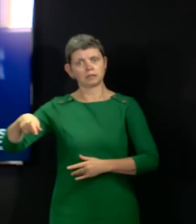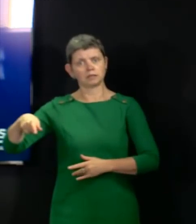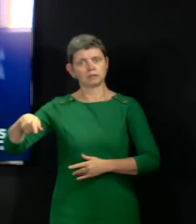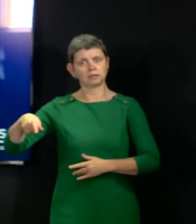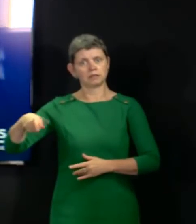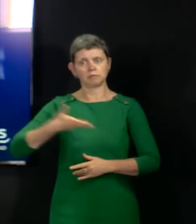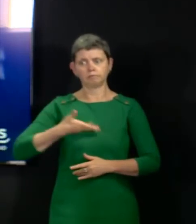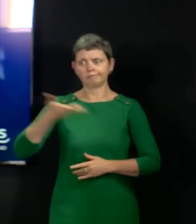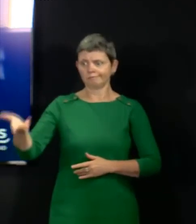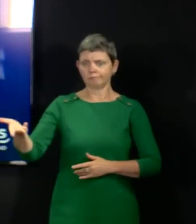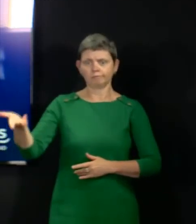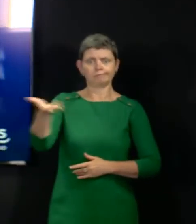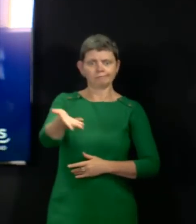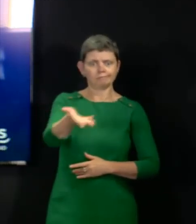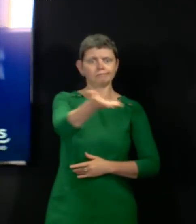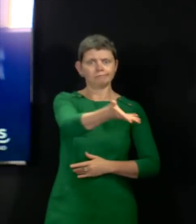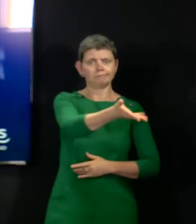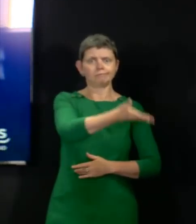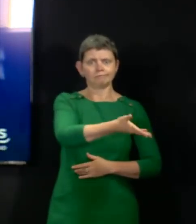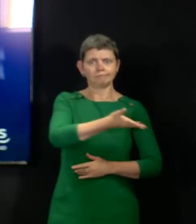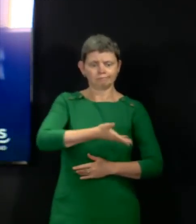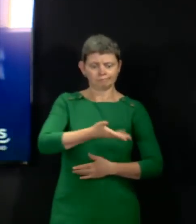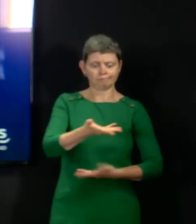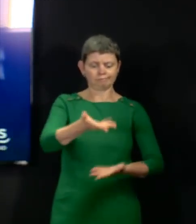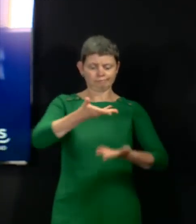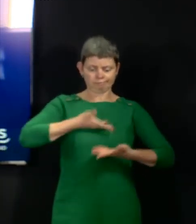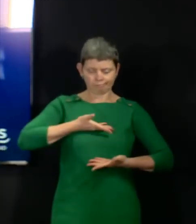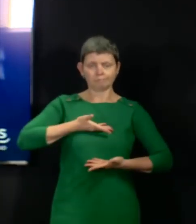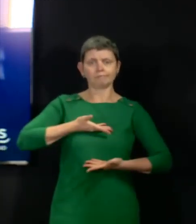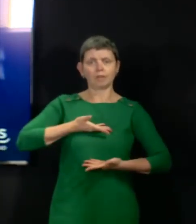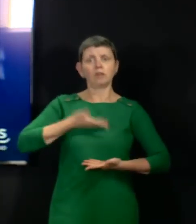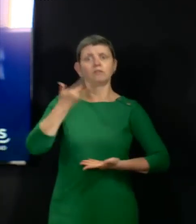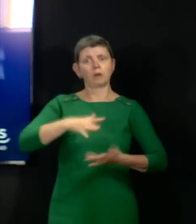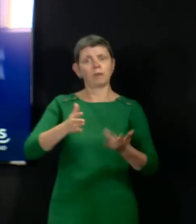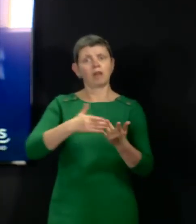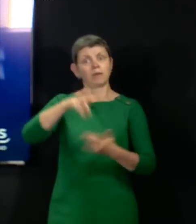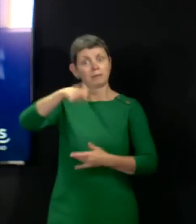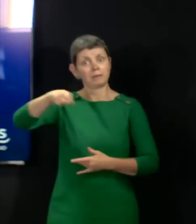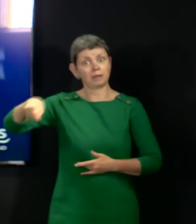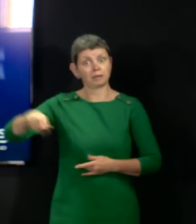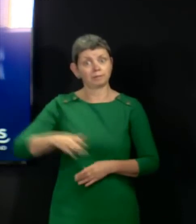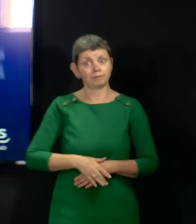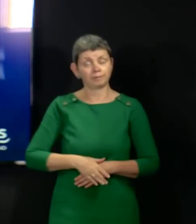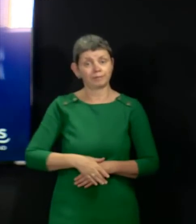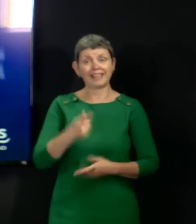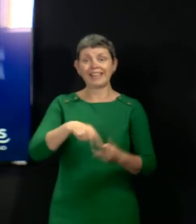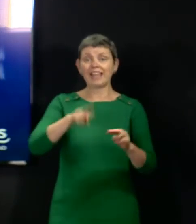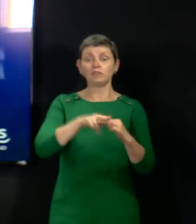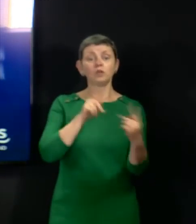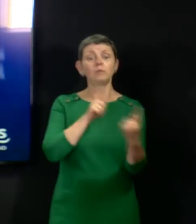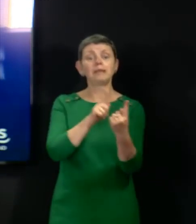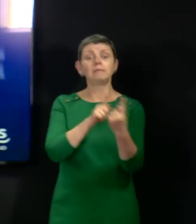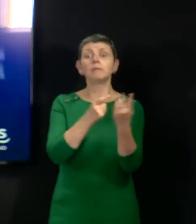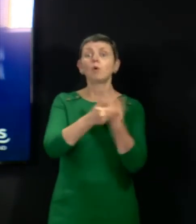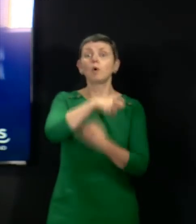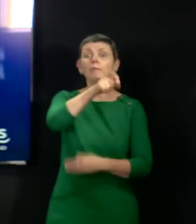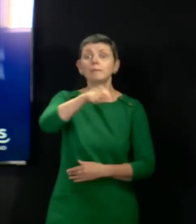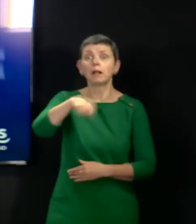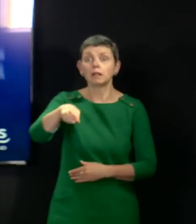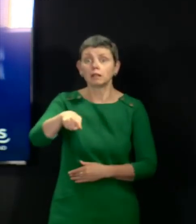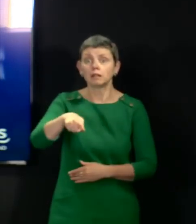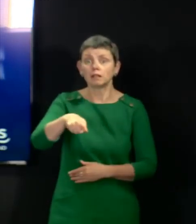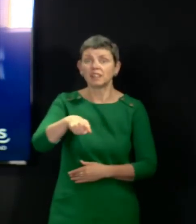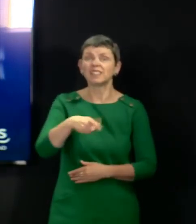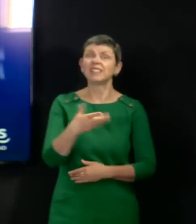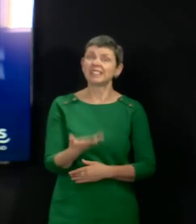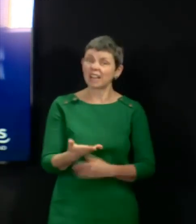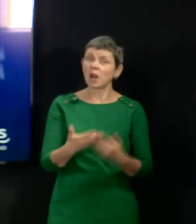to person. You get this virus from other people. The more people you come into contact with, the more